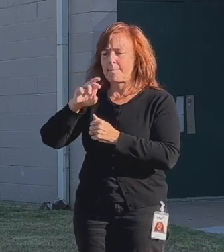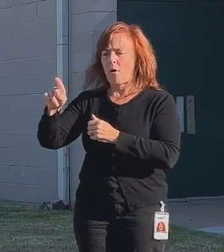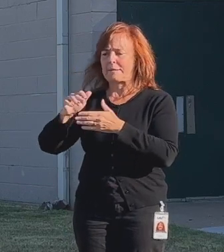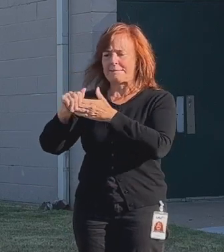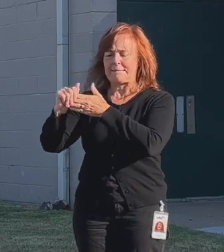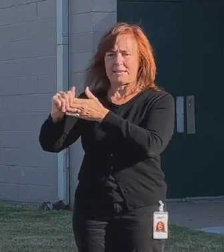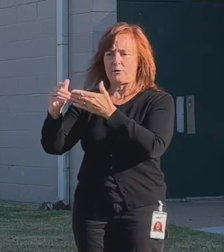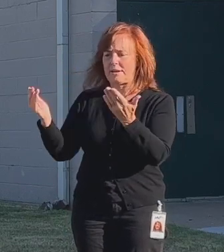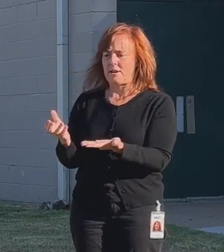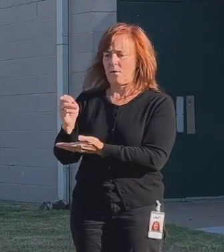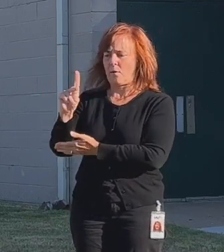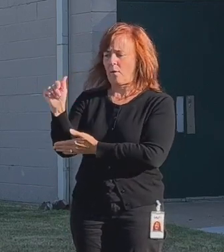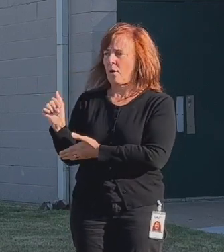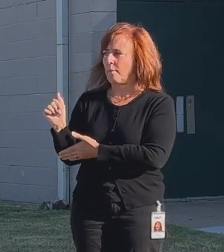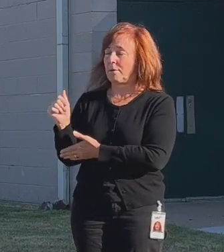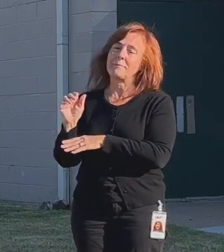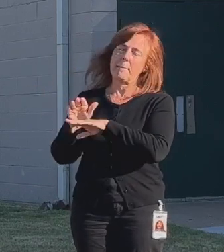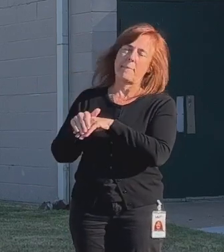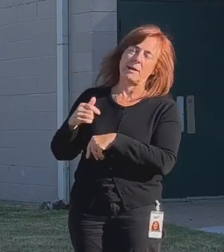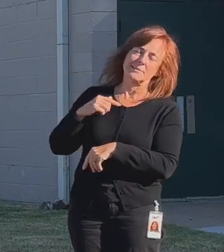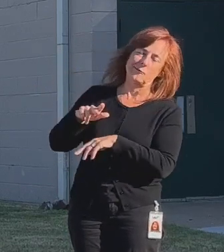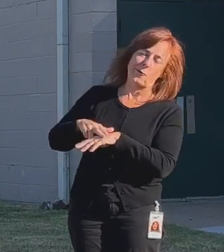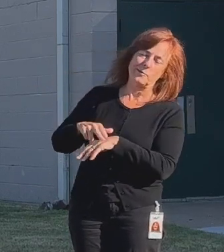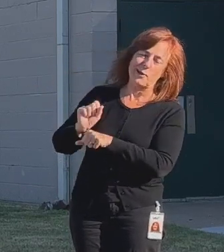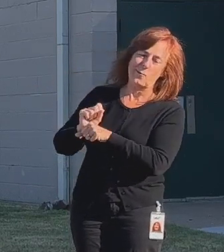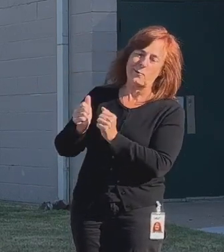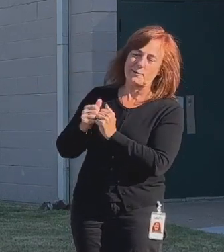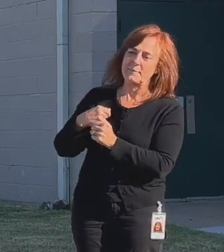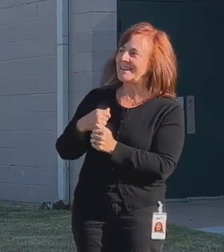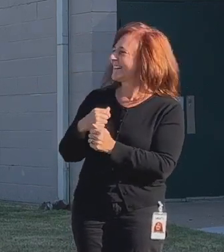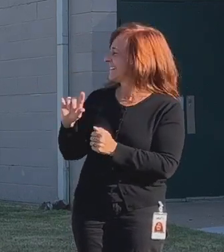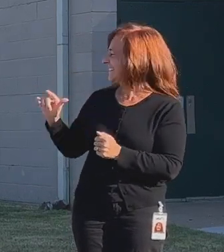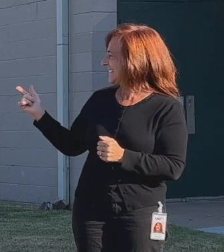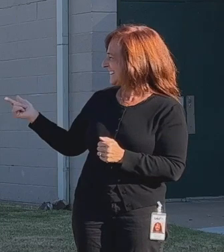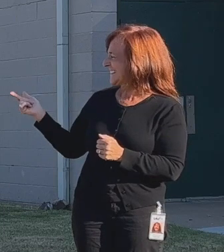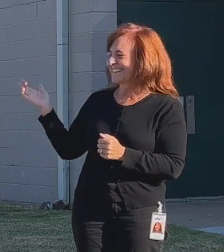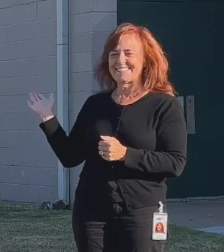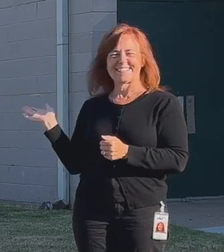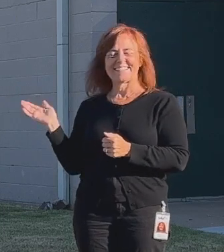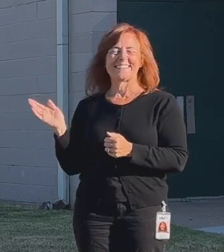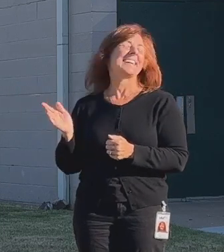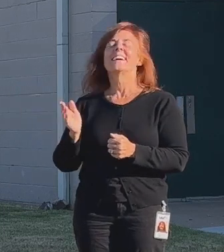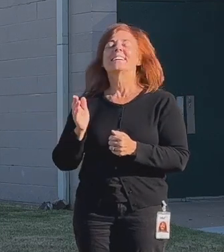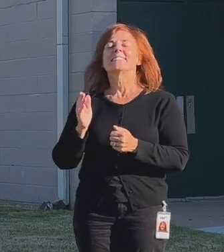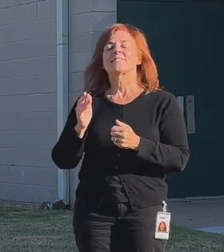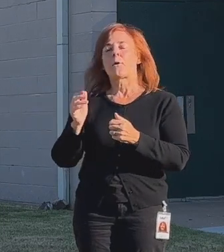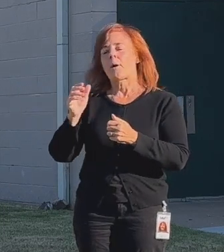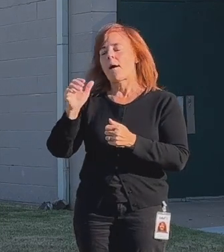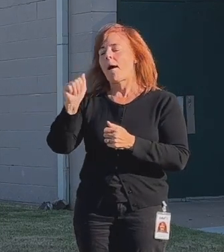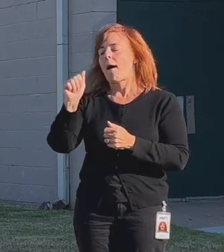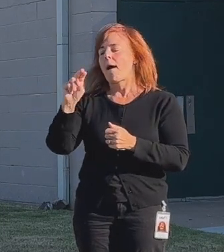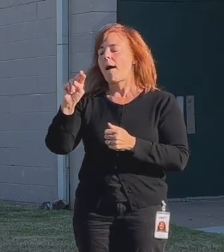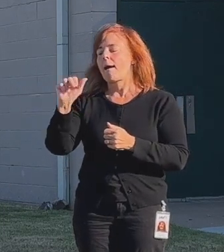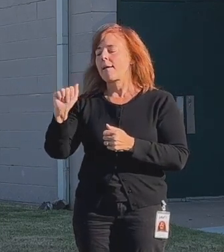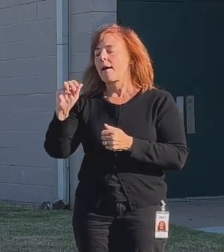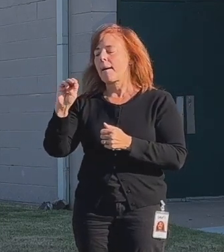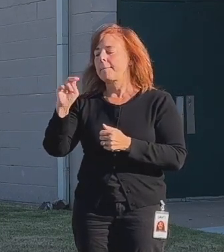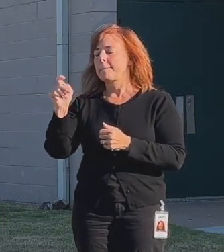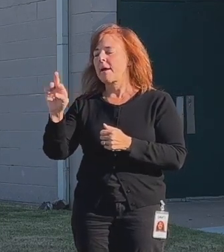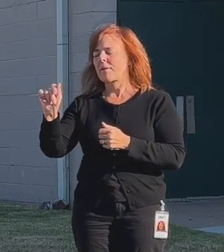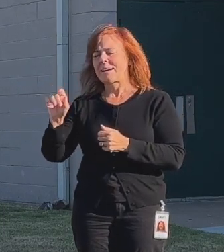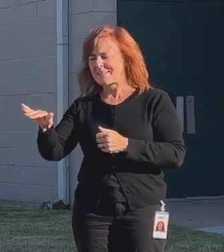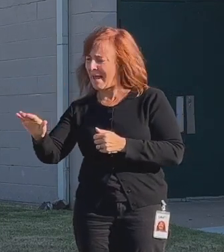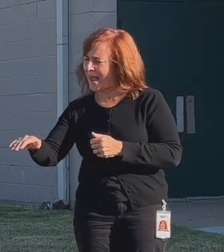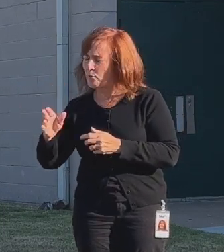leader in Oklahoma, I'm biased, so I can return the favor on America, and brought this idea up to Anna,